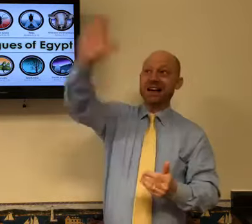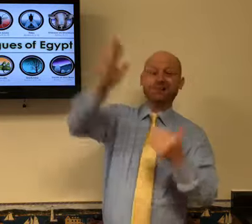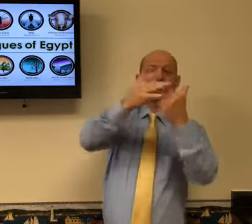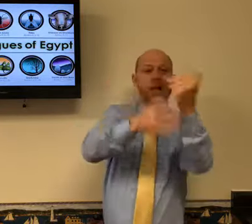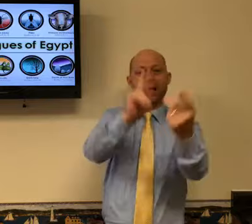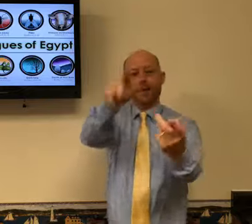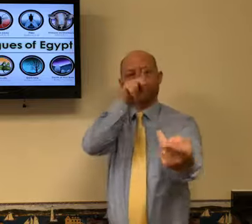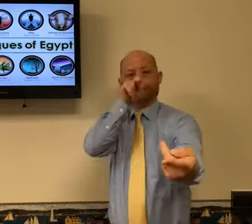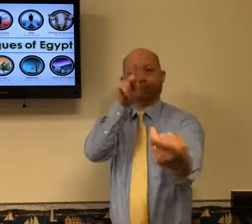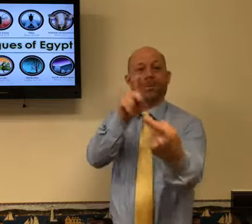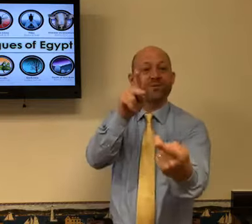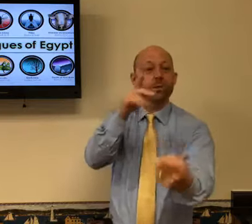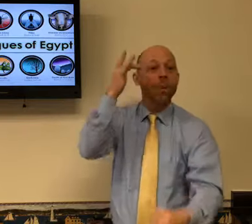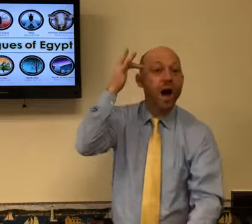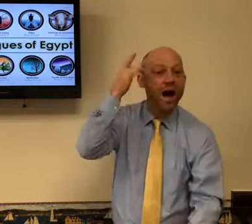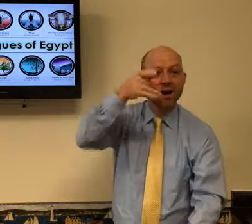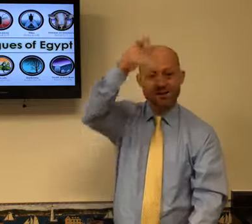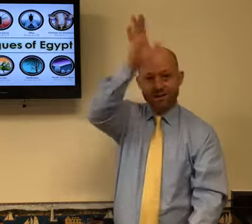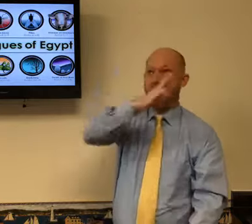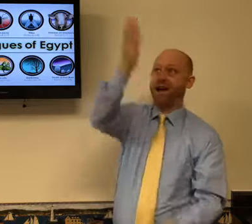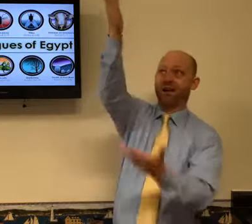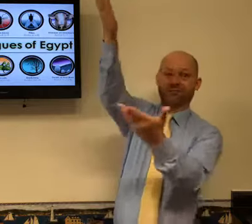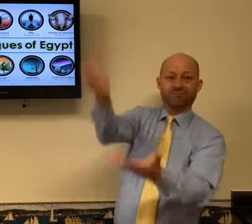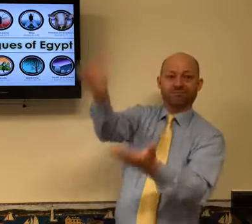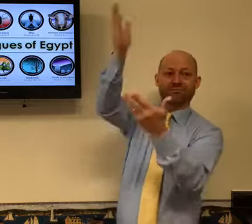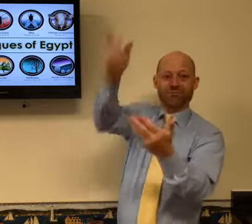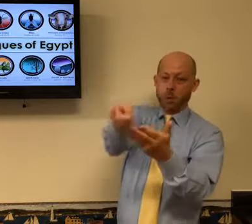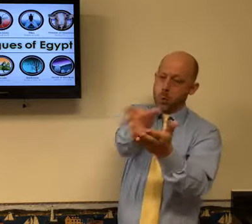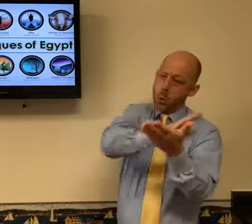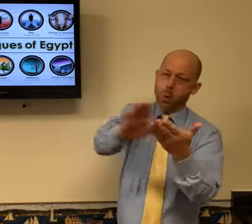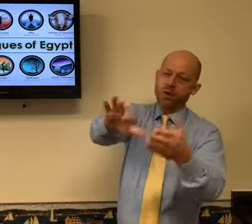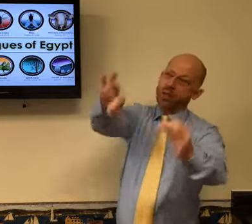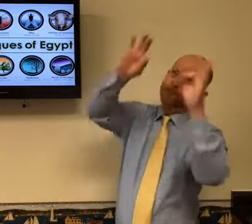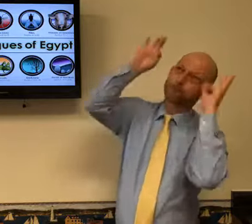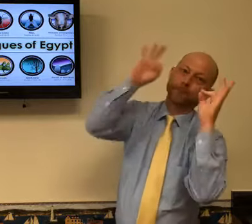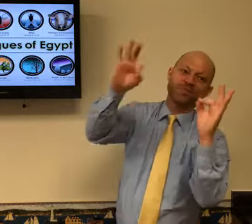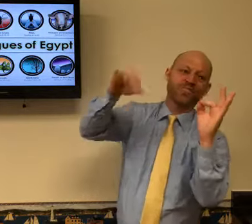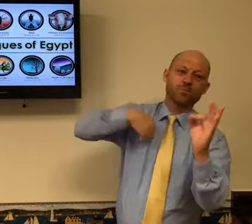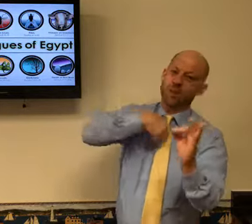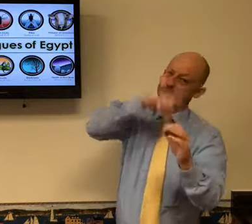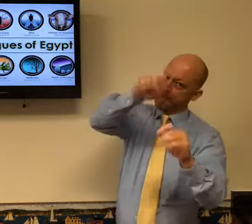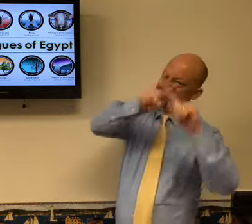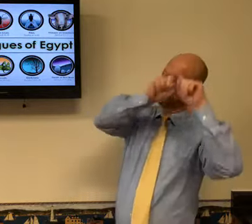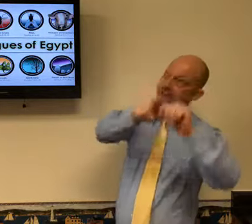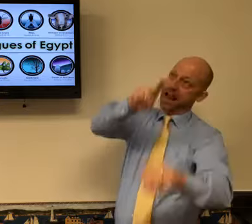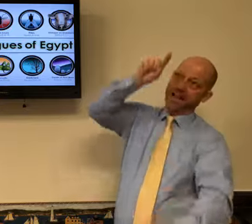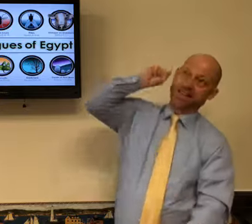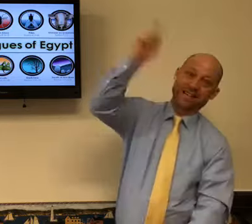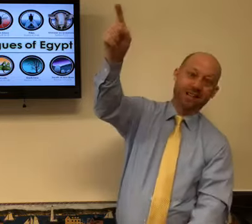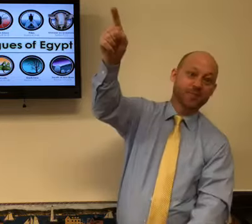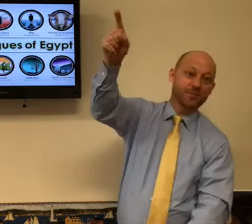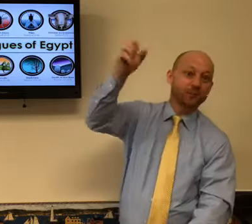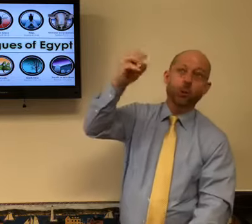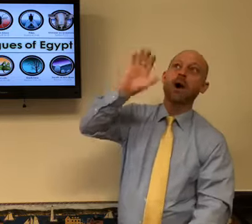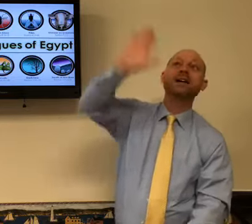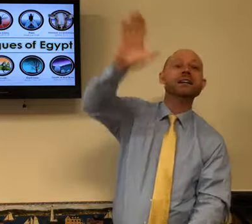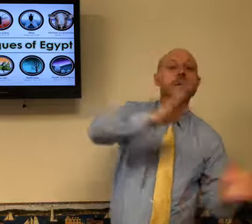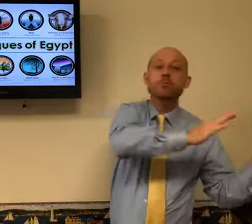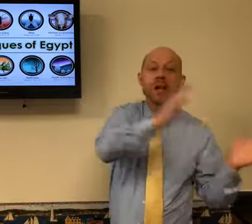blood? Jesus's blood because only his blood was perfect. He is God. He had the only perfect clean blood and we must depend